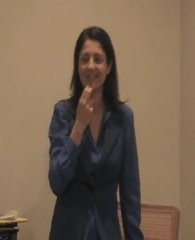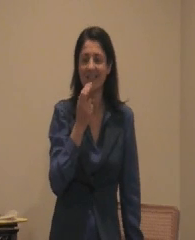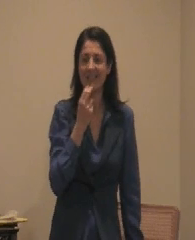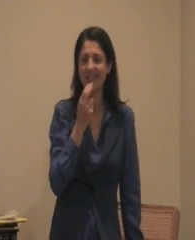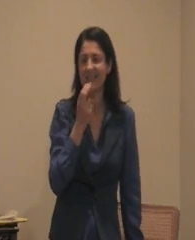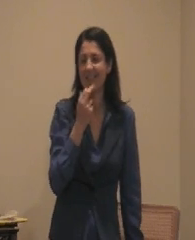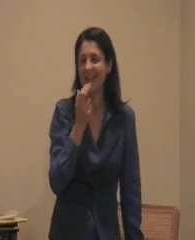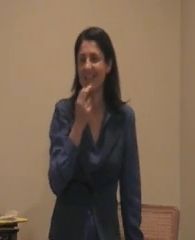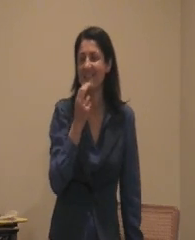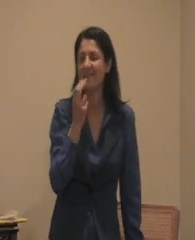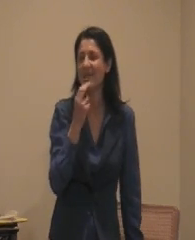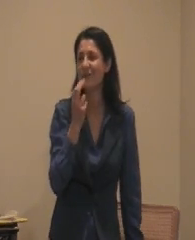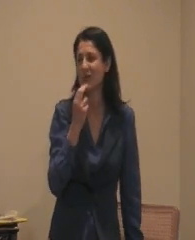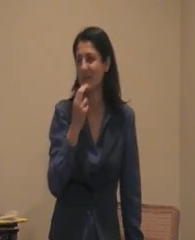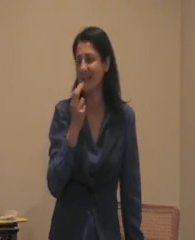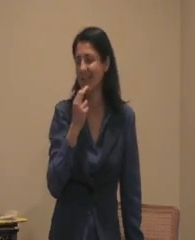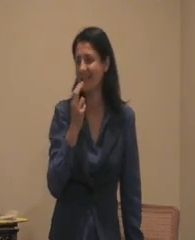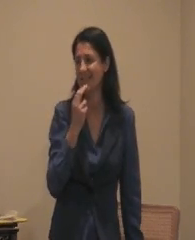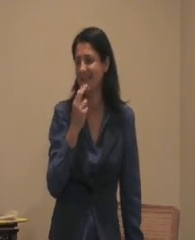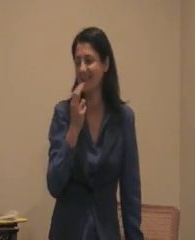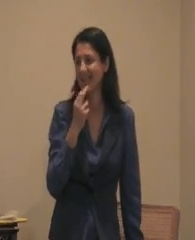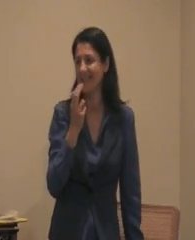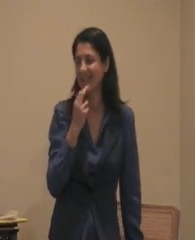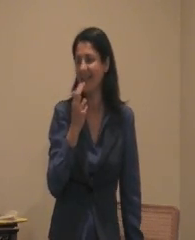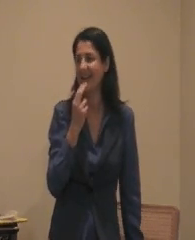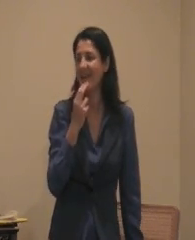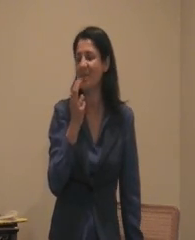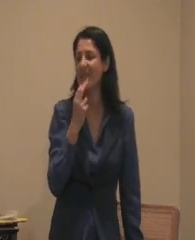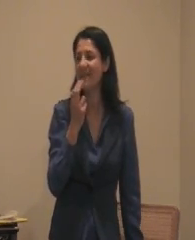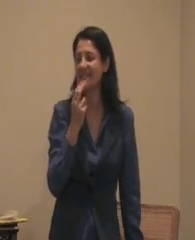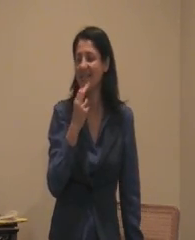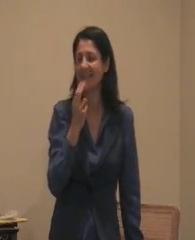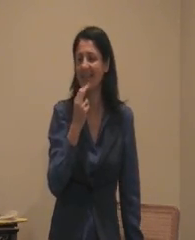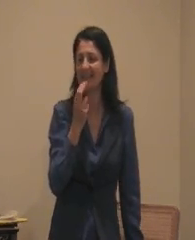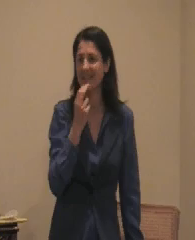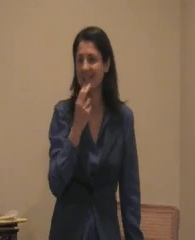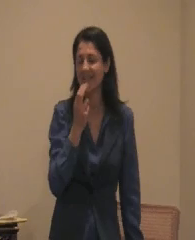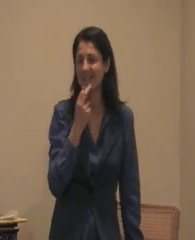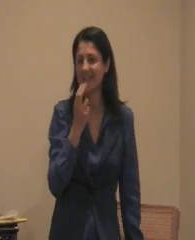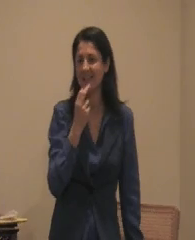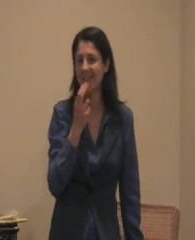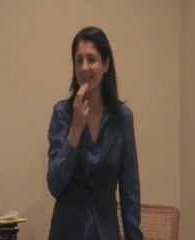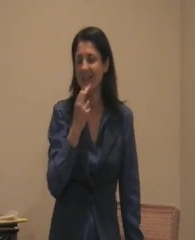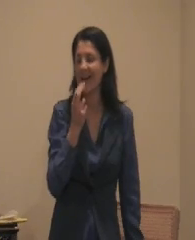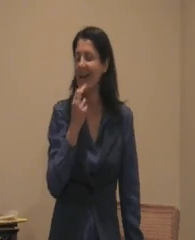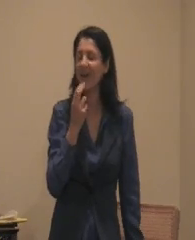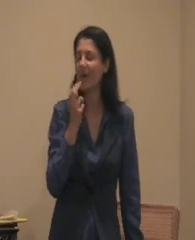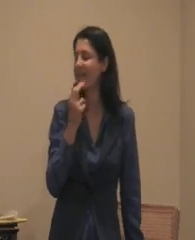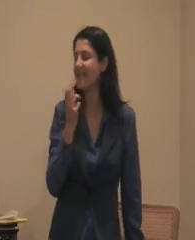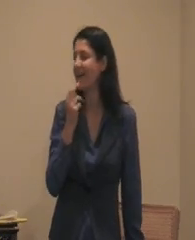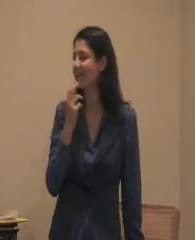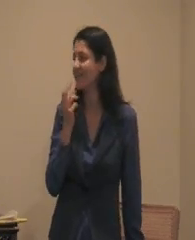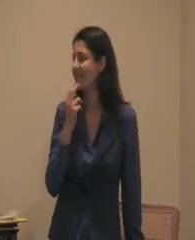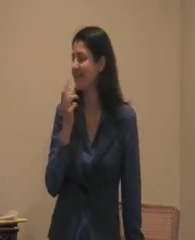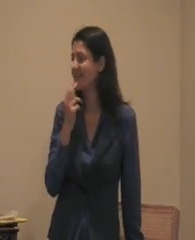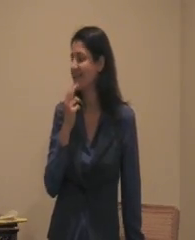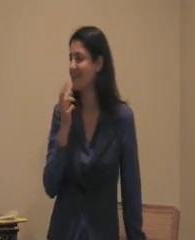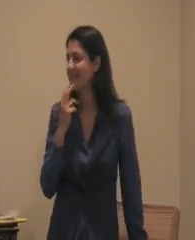emotional body. I'm doing the best I can. I always have.